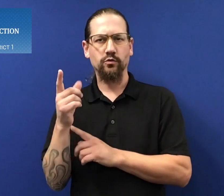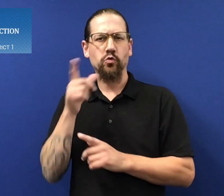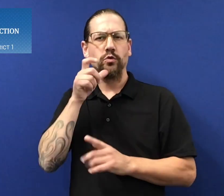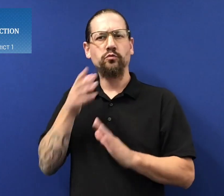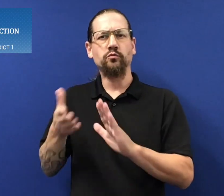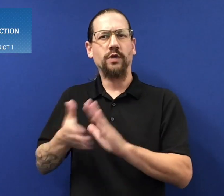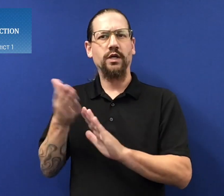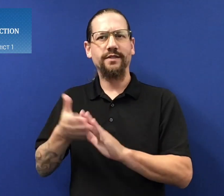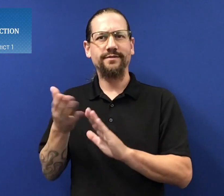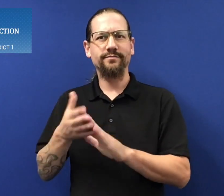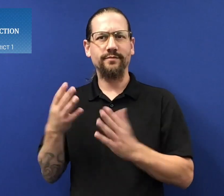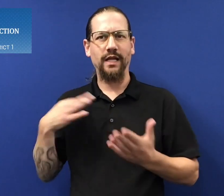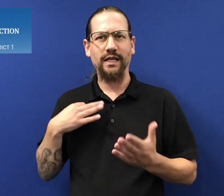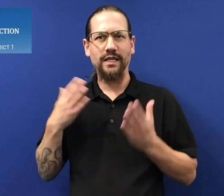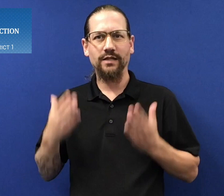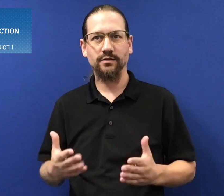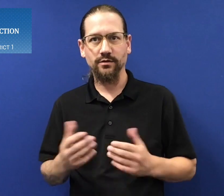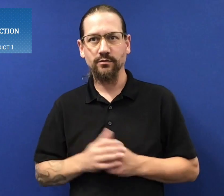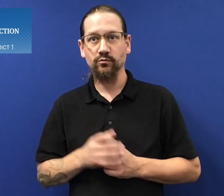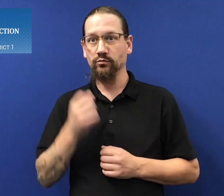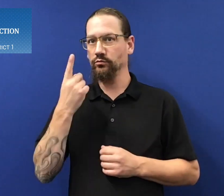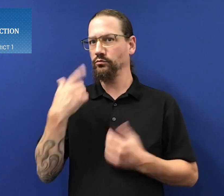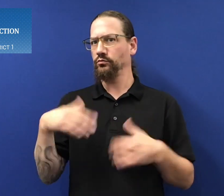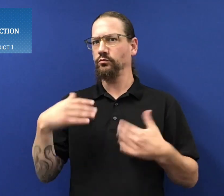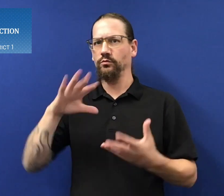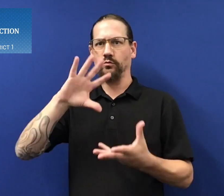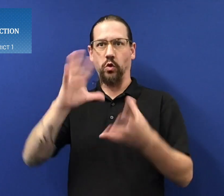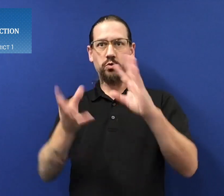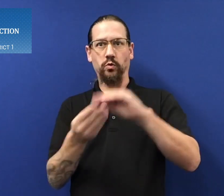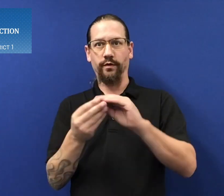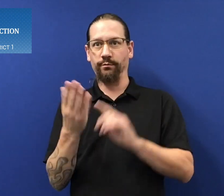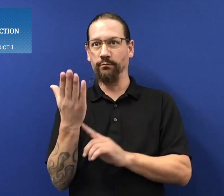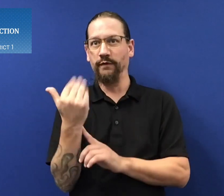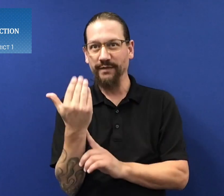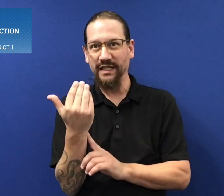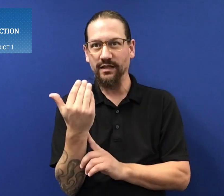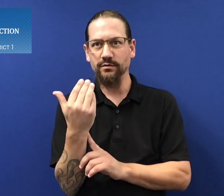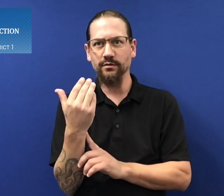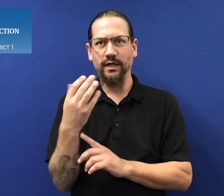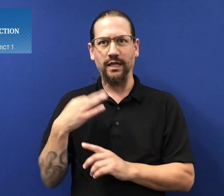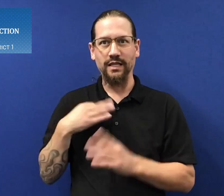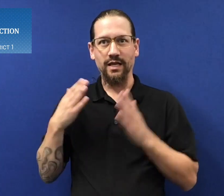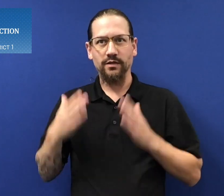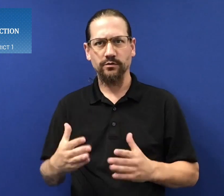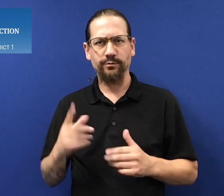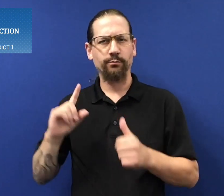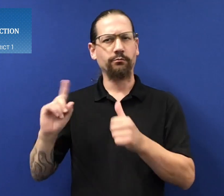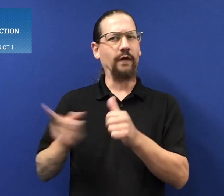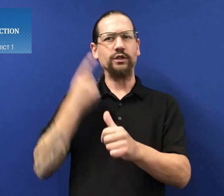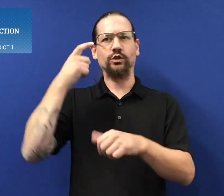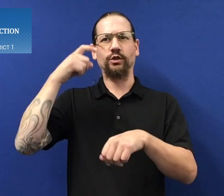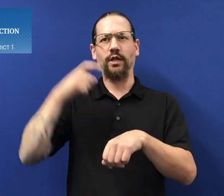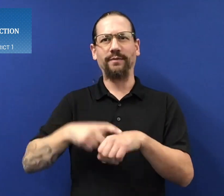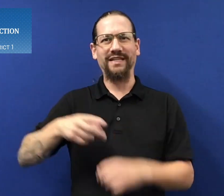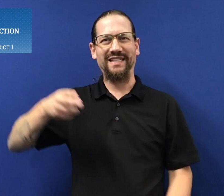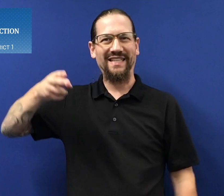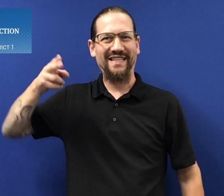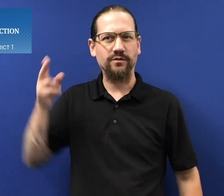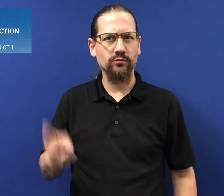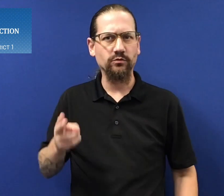Congressional District 1, you are probably wondering who are the candidates. Wow. In total, we have 15 candidates. It's a first